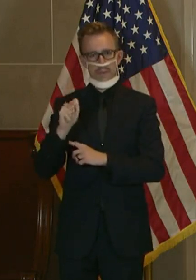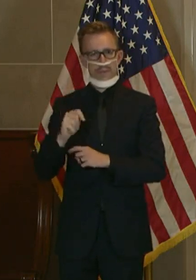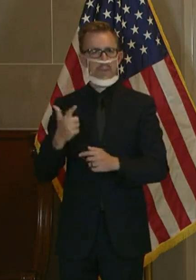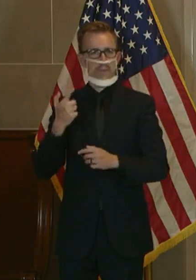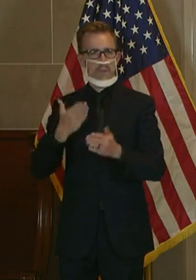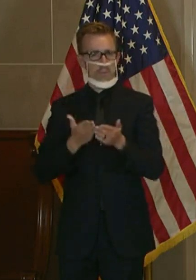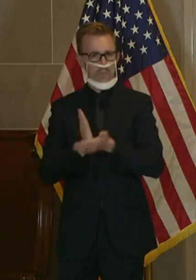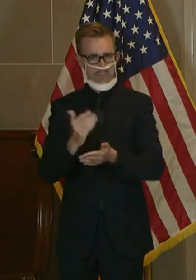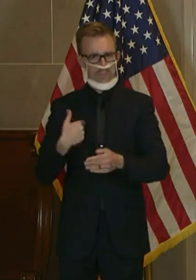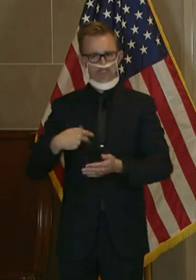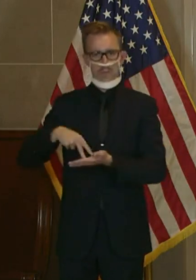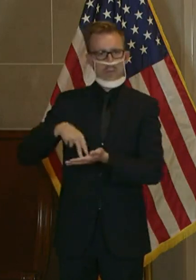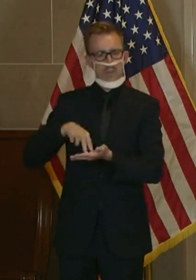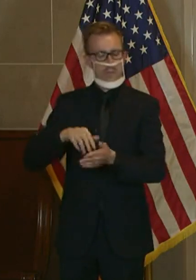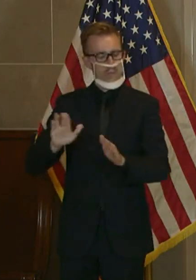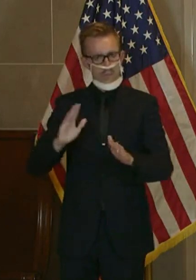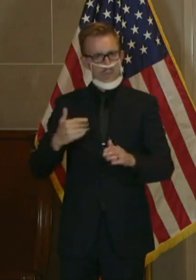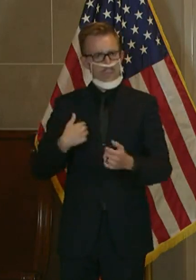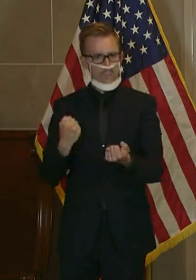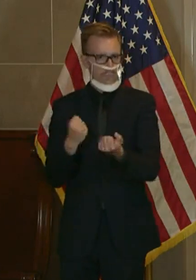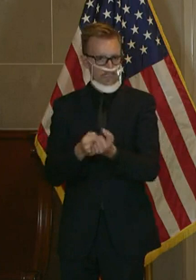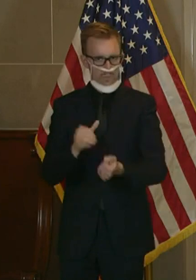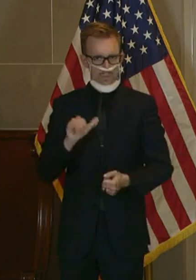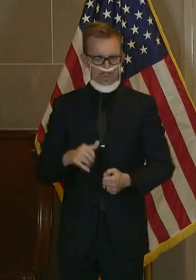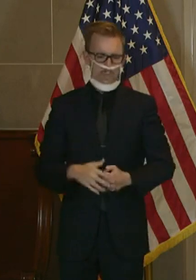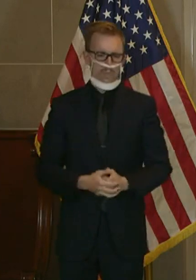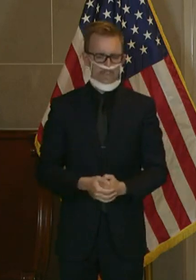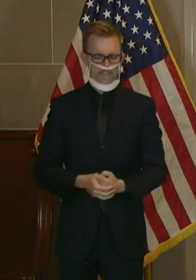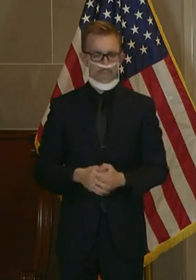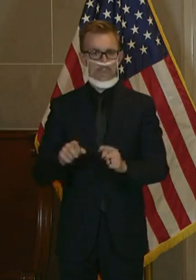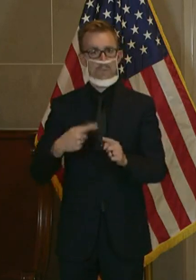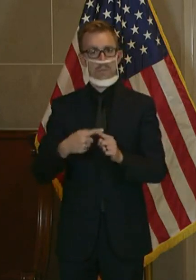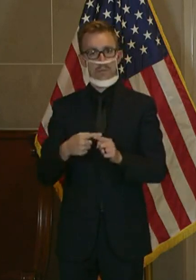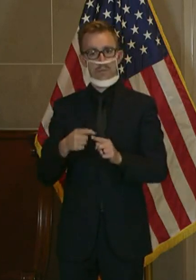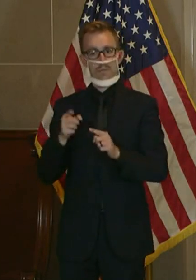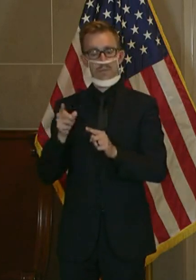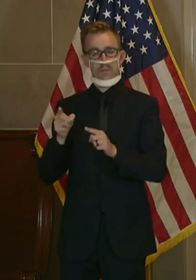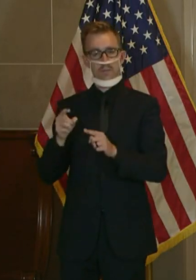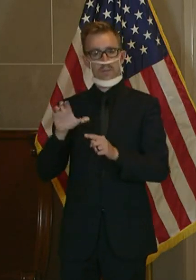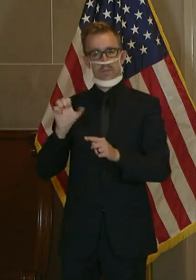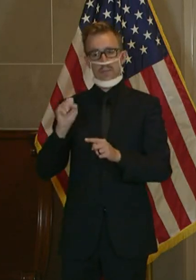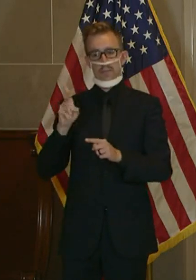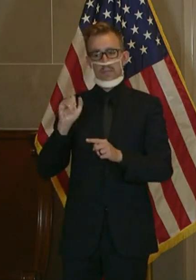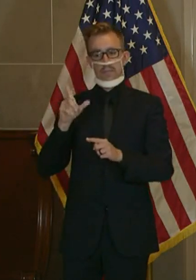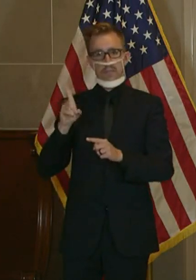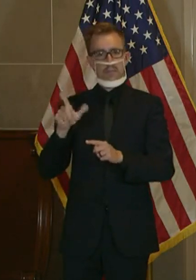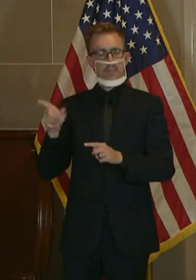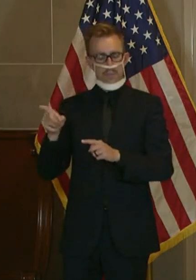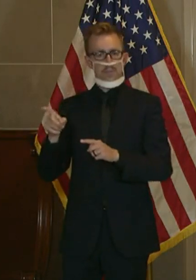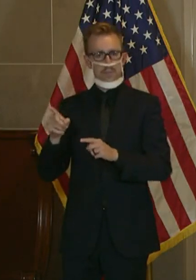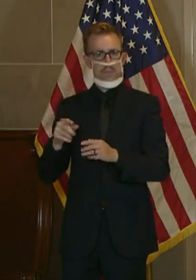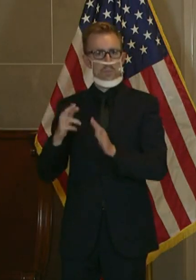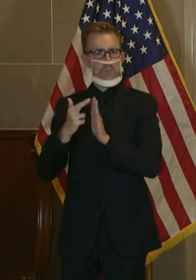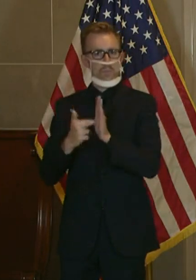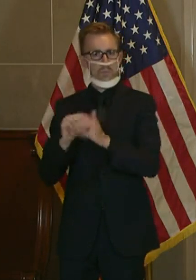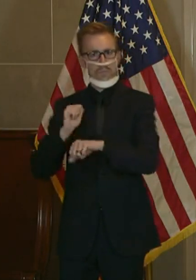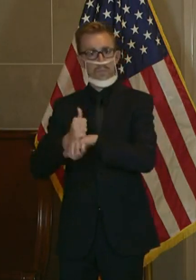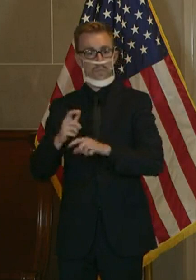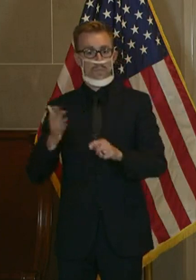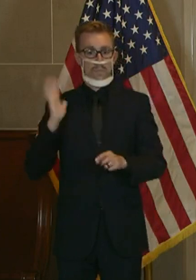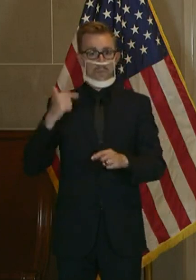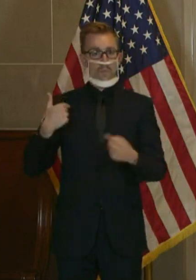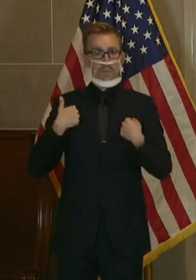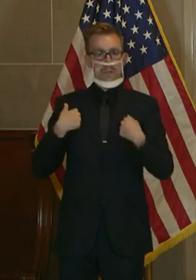where I've never waived from the Second Amendment. When the Castle Doctrine was introduced in the state of Missouri, myself and Representative